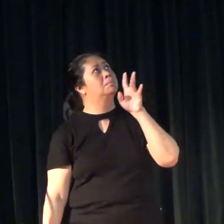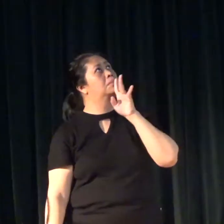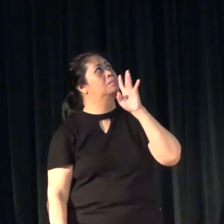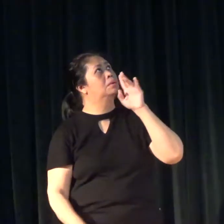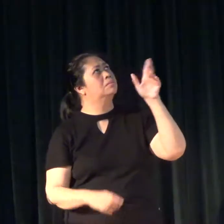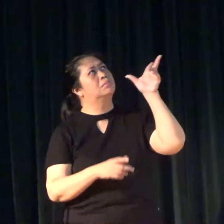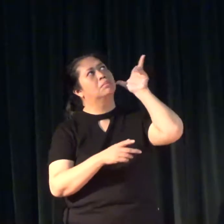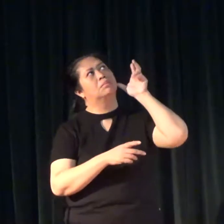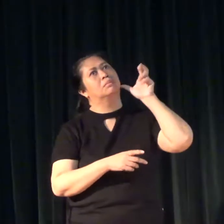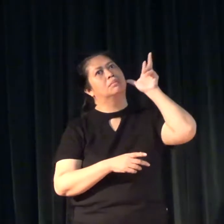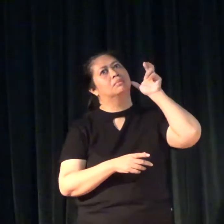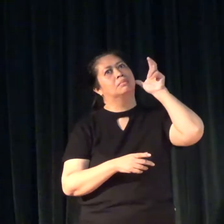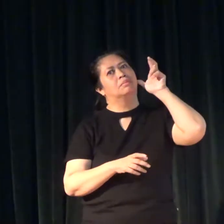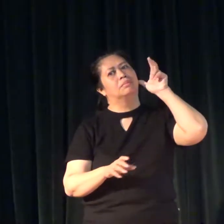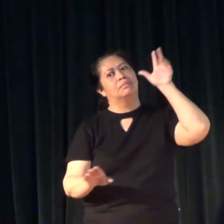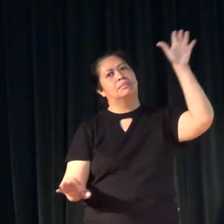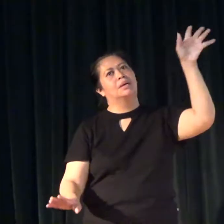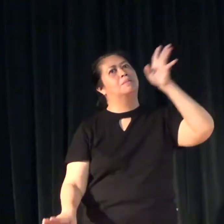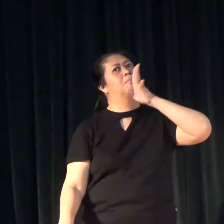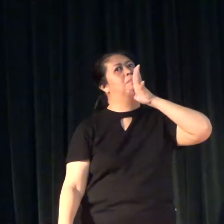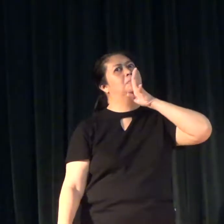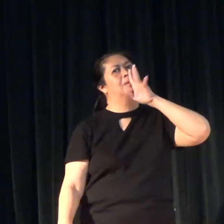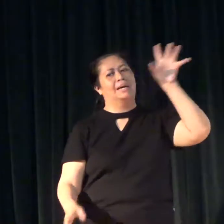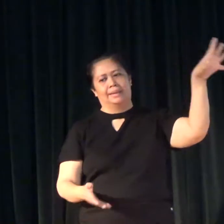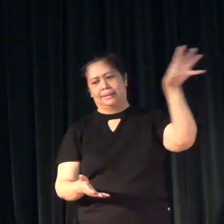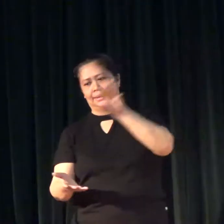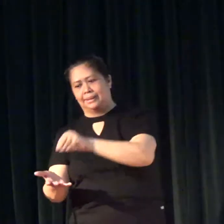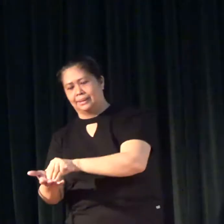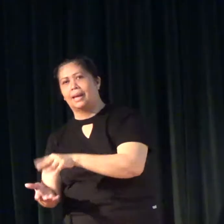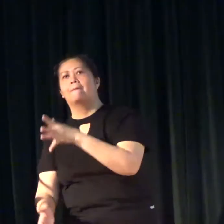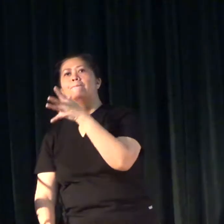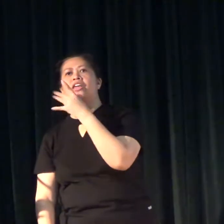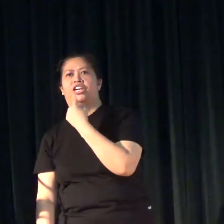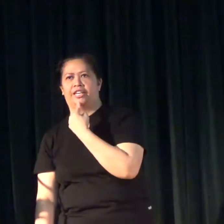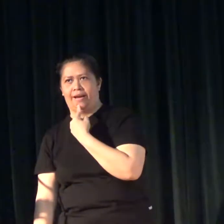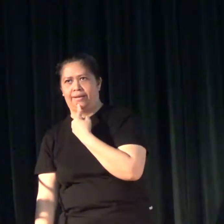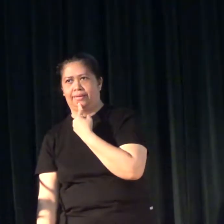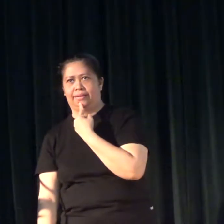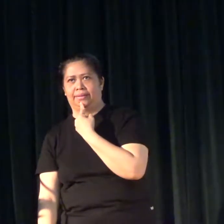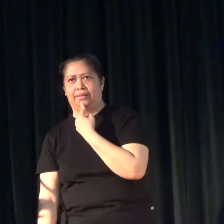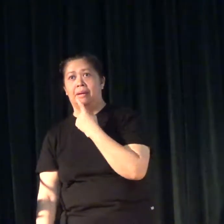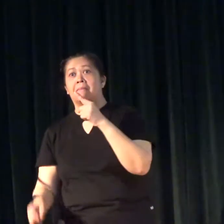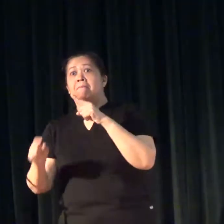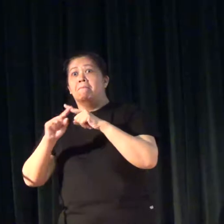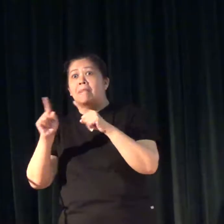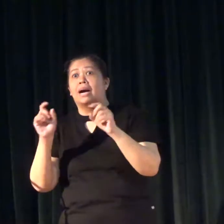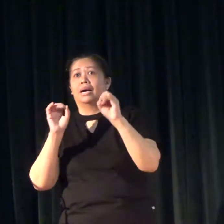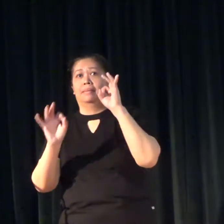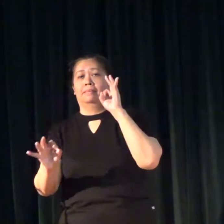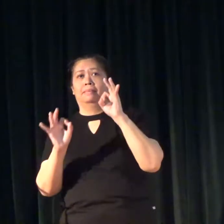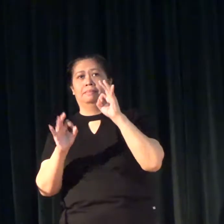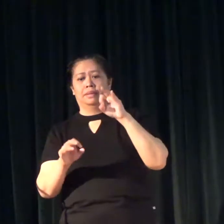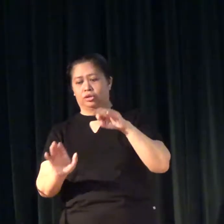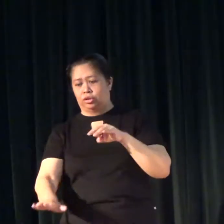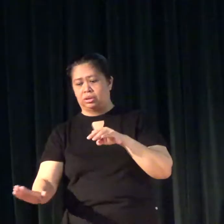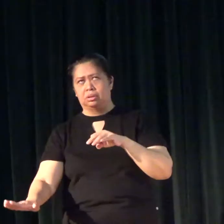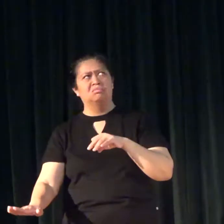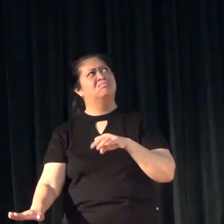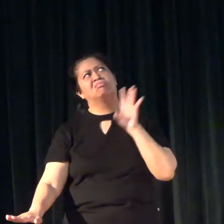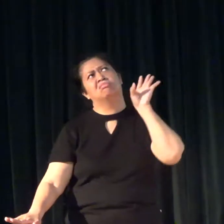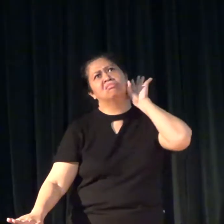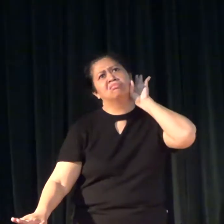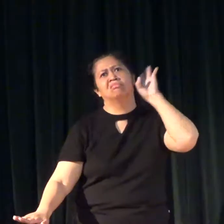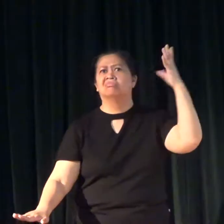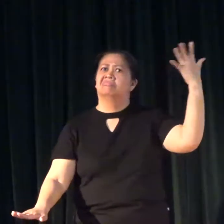them, then that spoken language can be mother tongue. But when children cannot